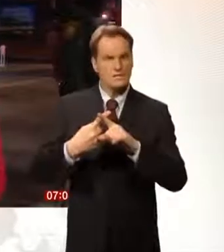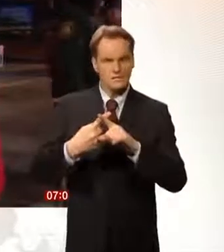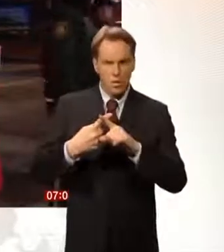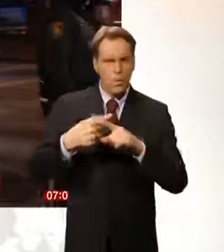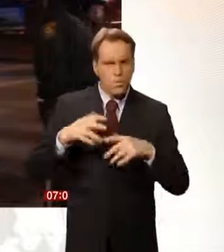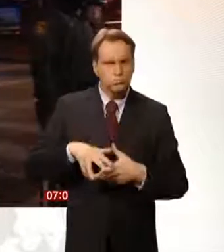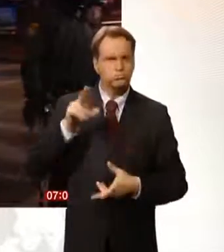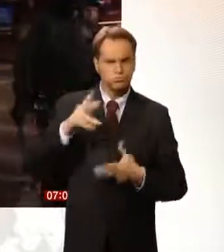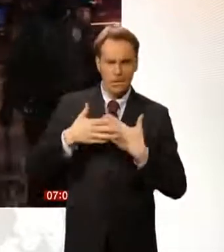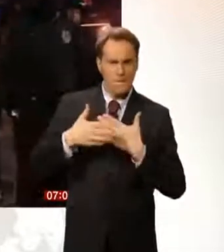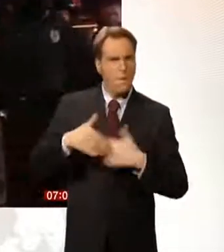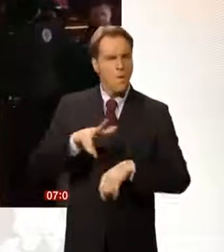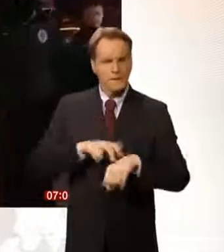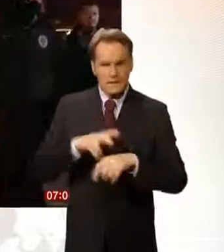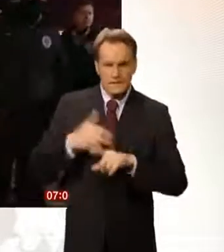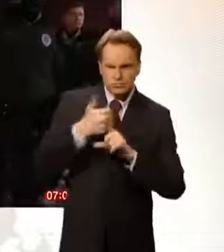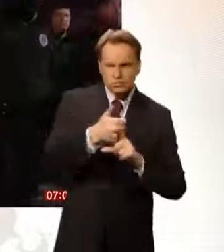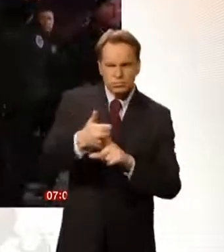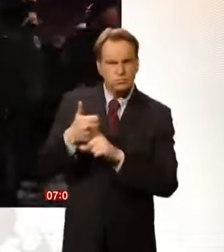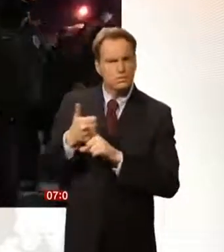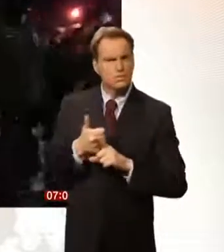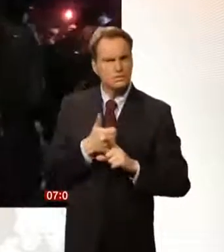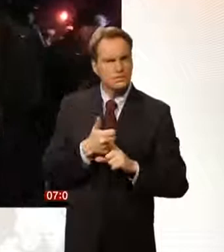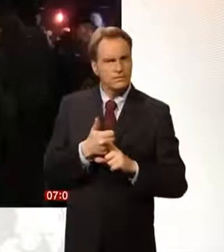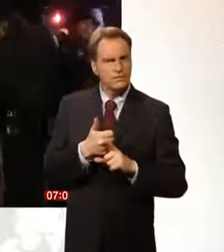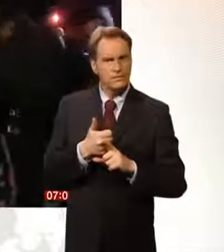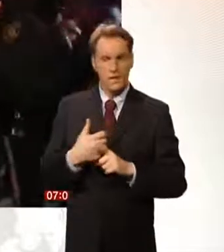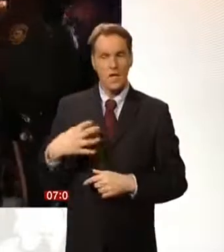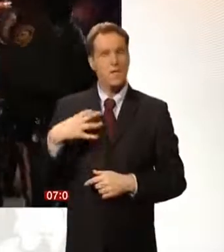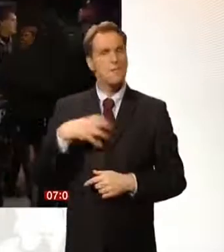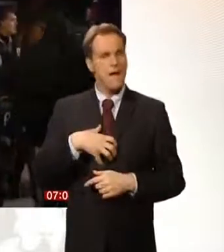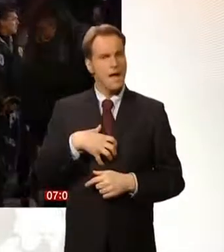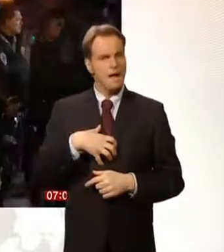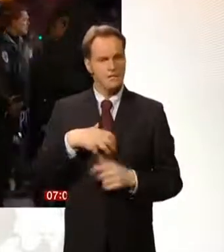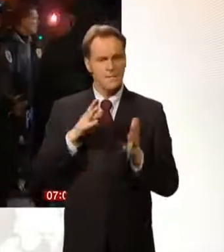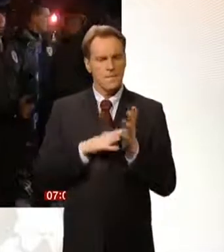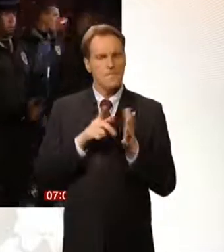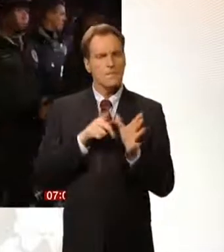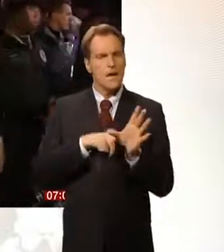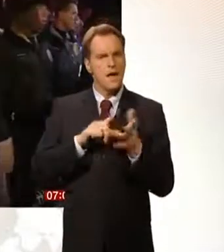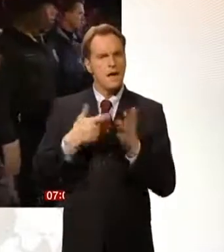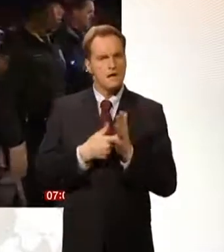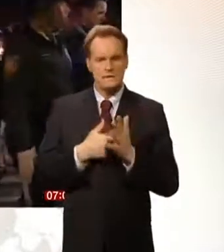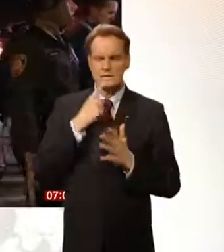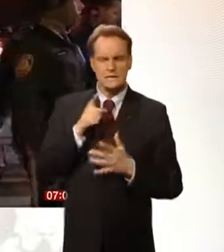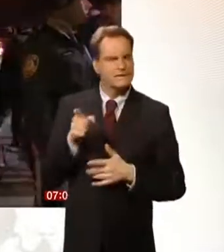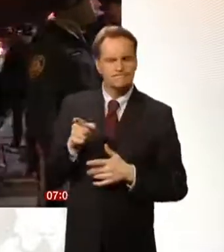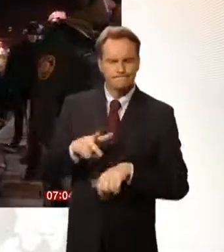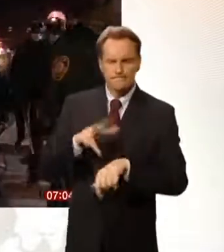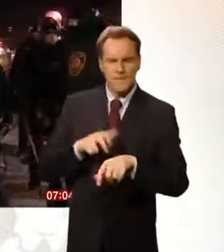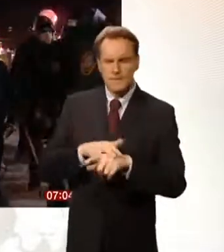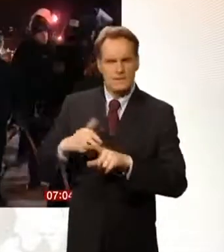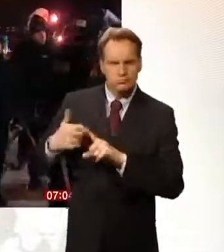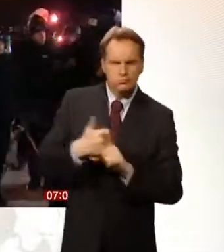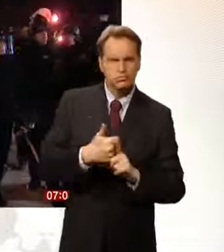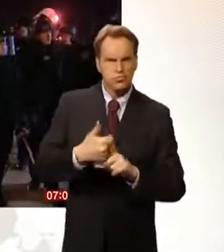And that was also in response to some criticism including from the mayor of Ferguson who said that the National Guard did not respond